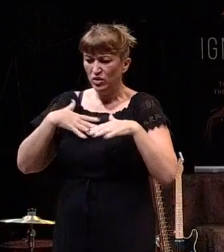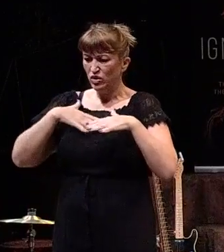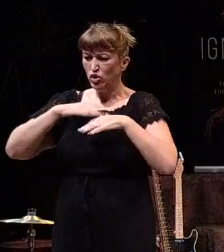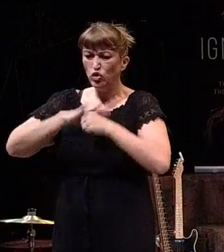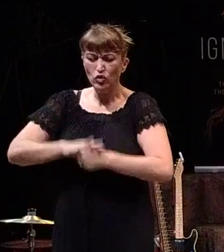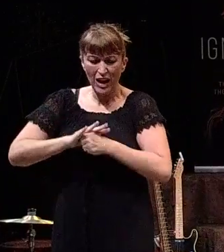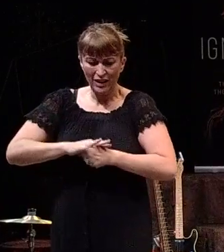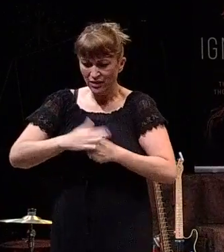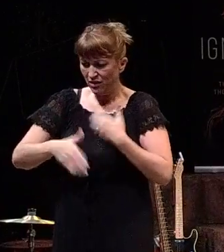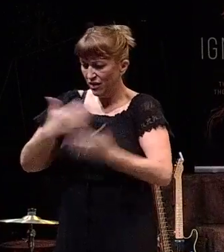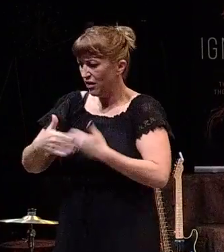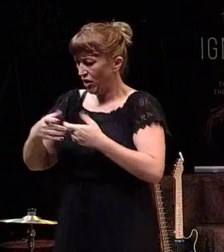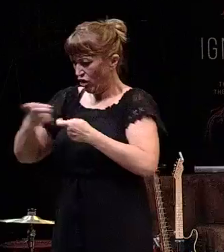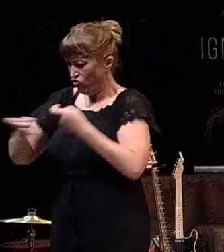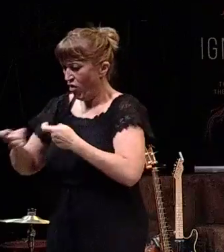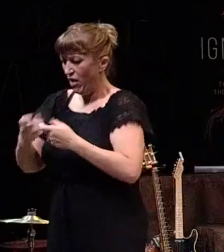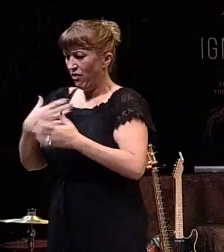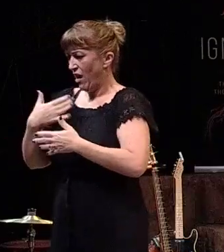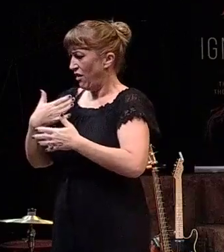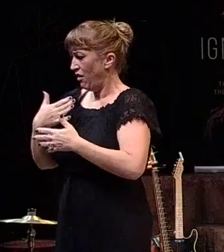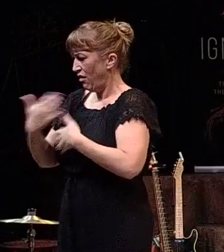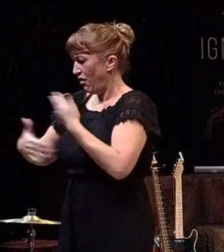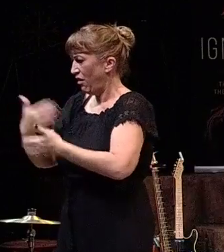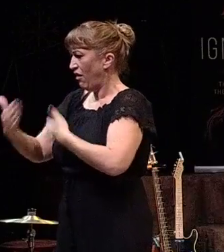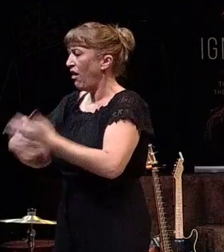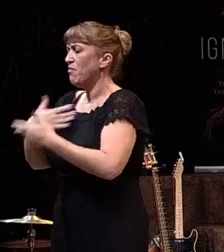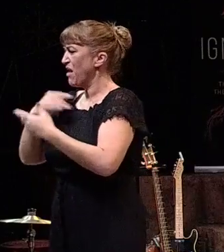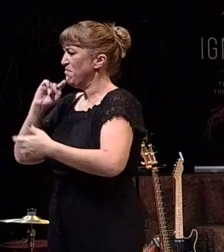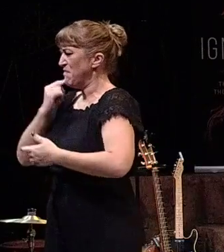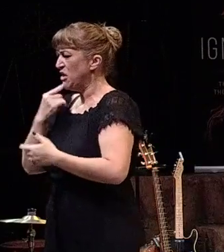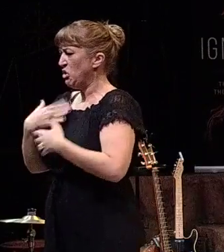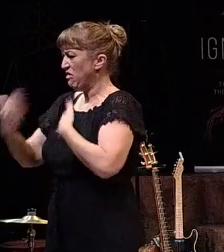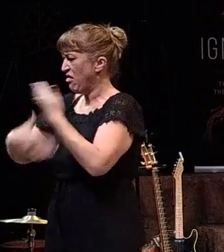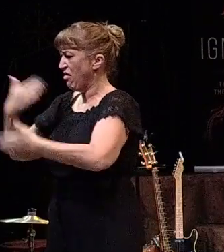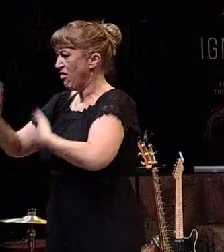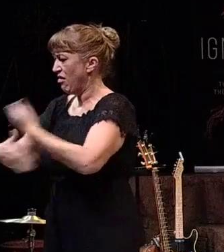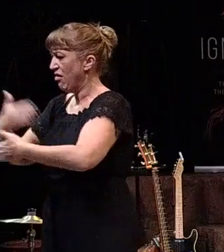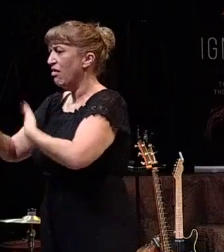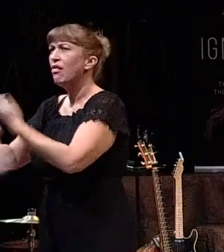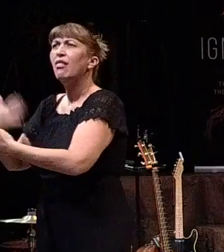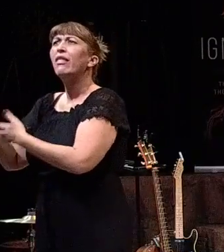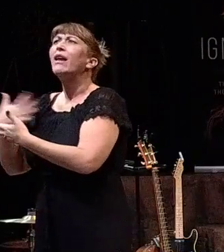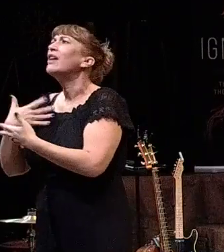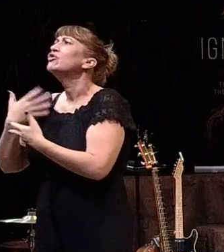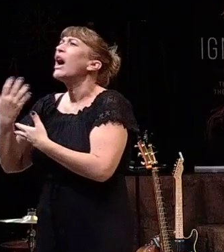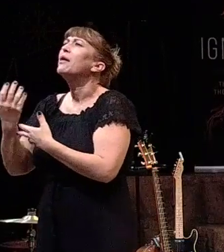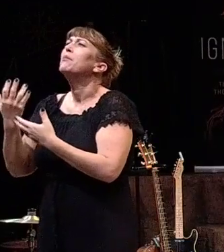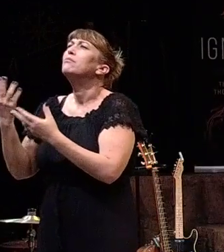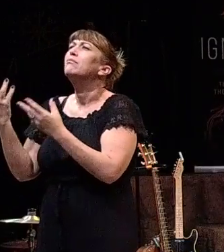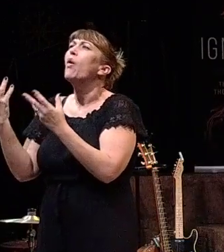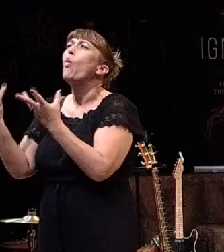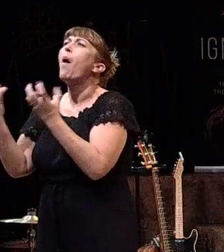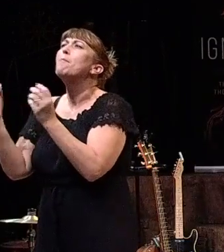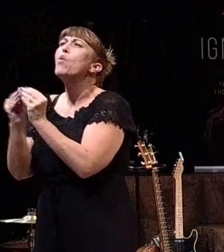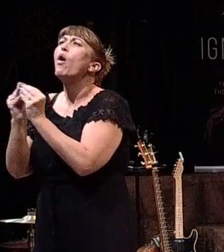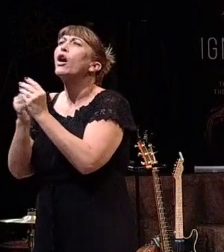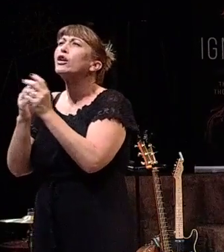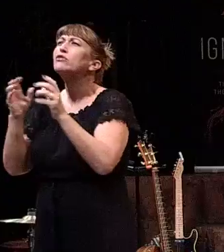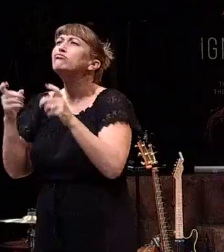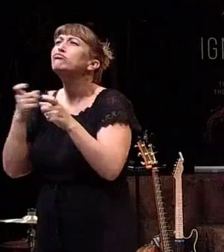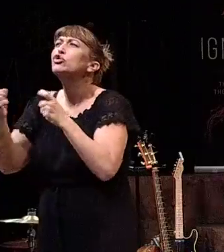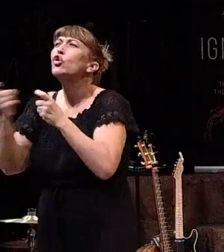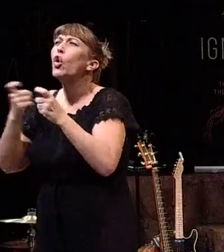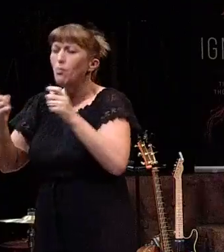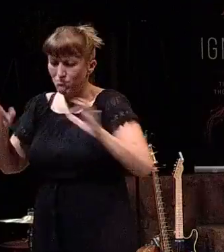I'll go to being controlling. And then when things don't work out, I become bitter. And then I try to grasp onto some control with performance